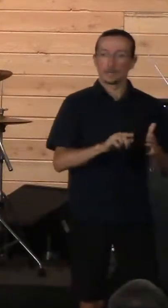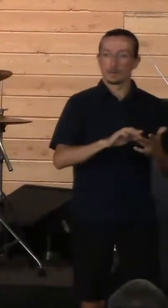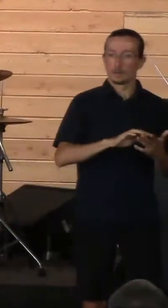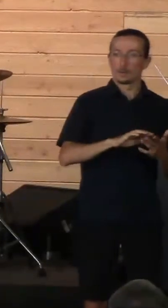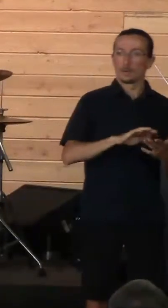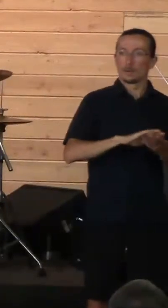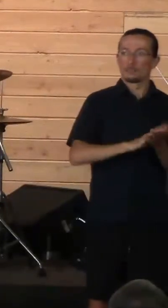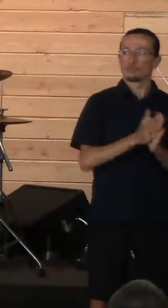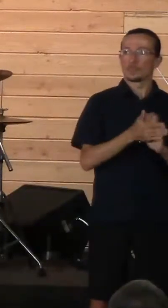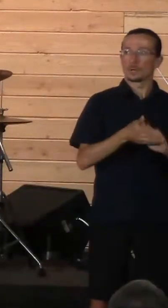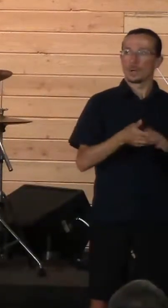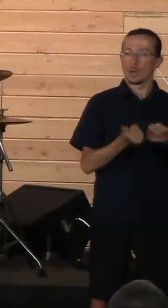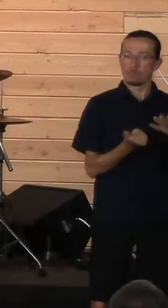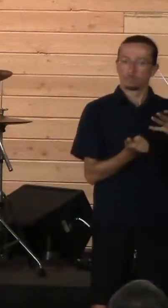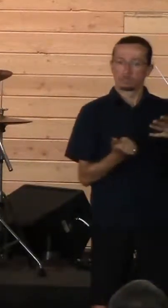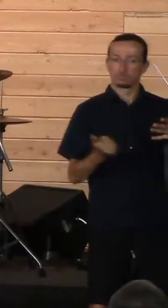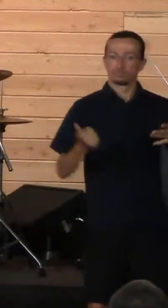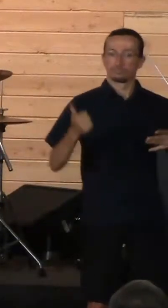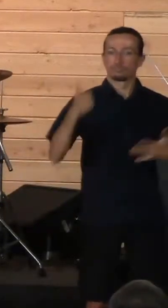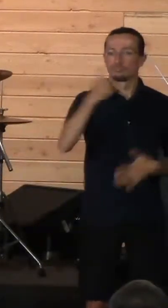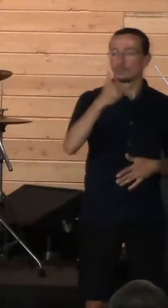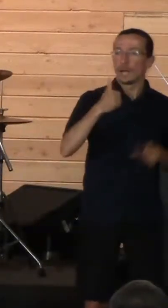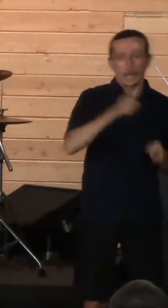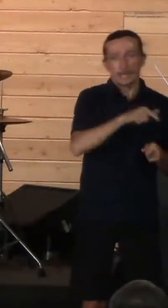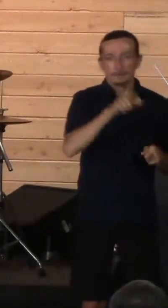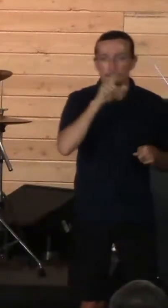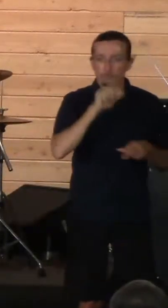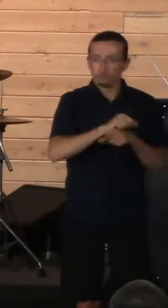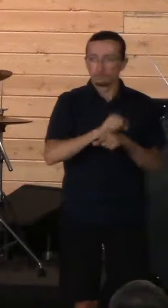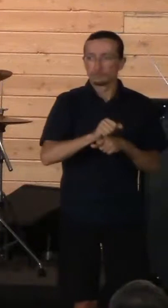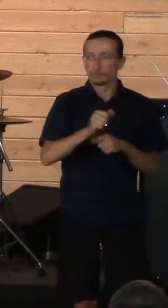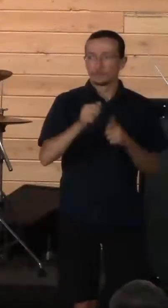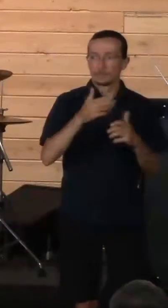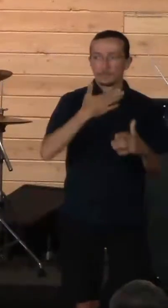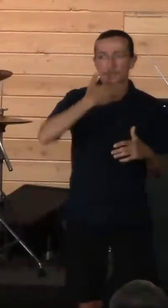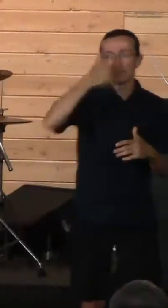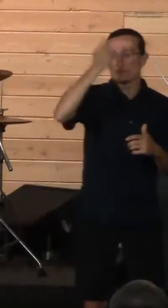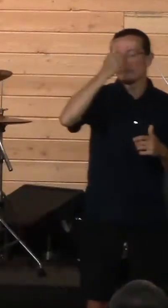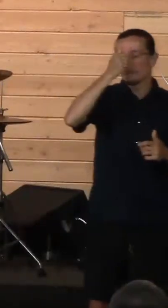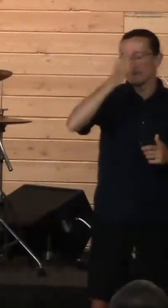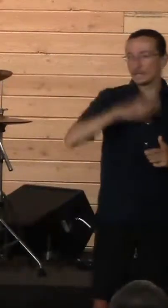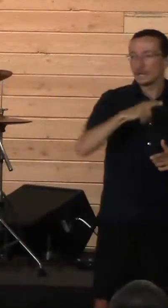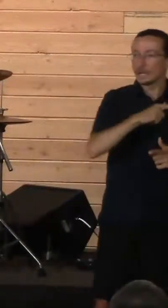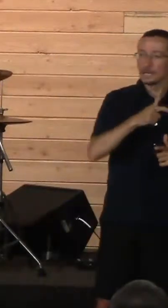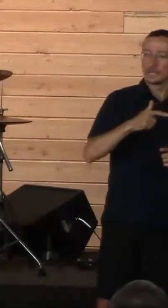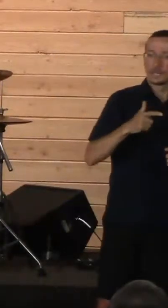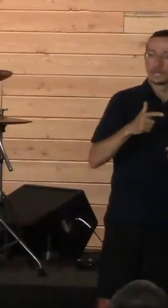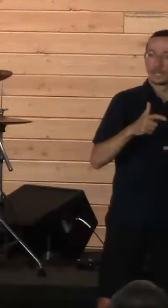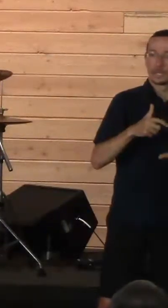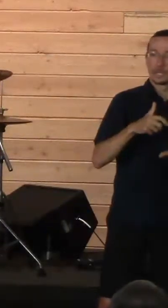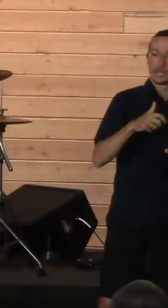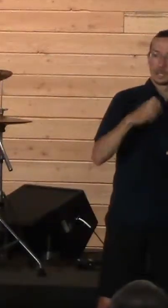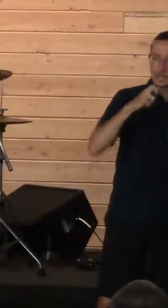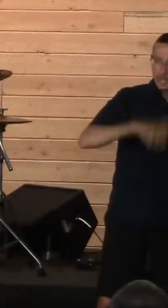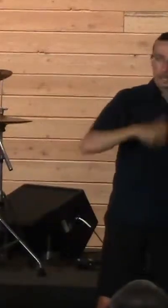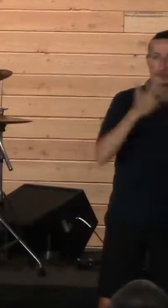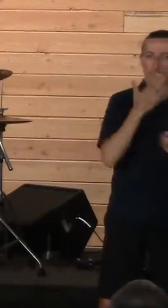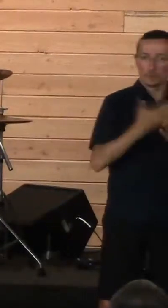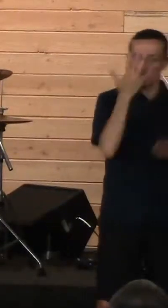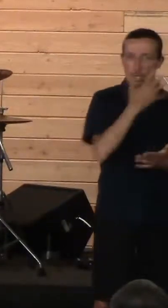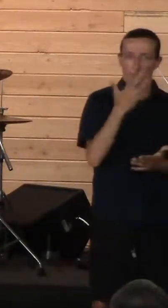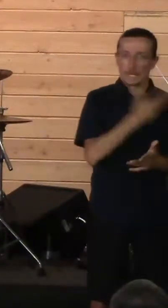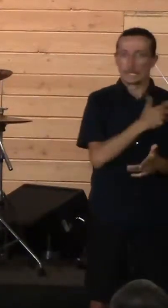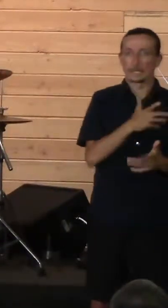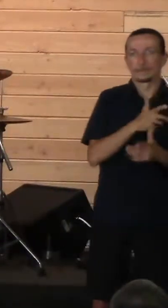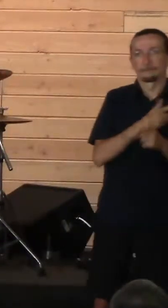you know, charismatic. He's good-looking. He's a man after God's own heart, like marry that guy, you know, and at the